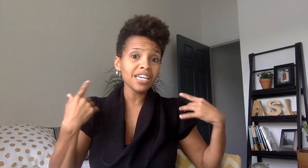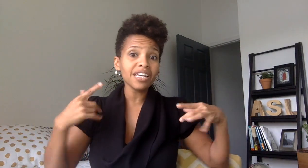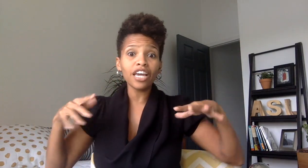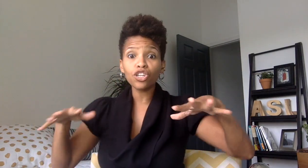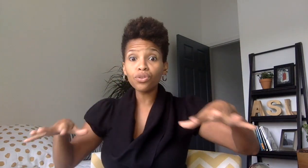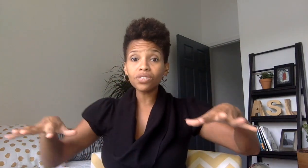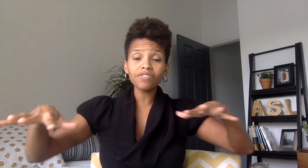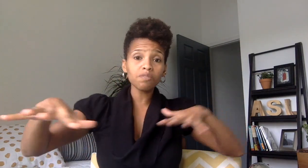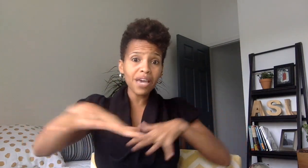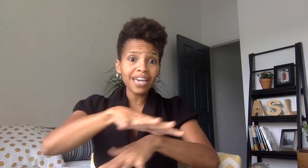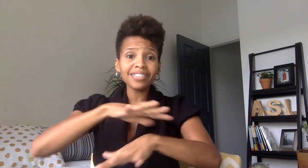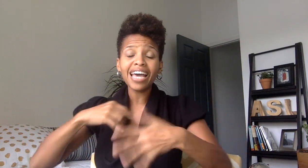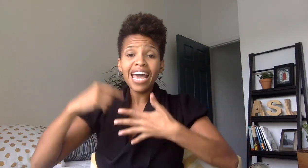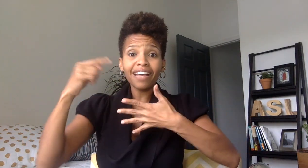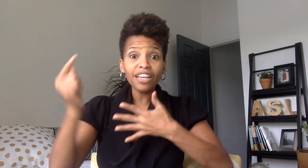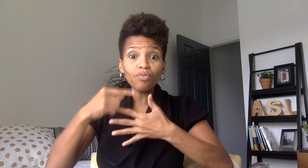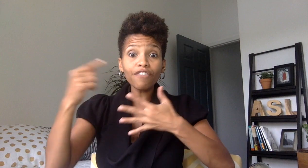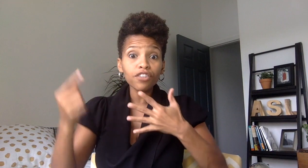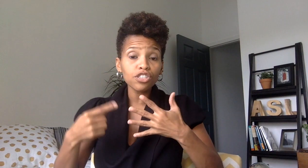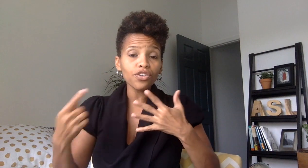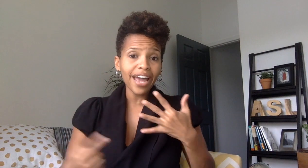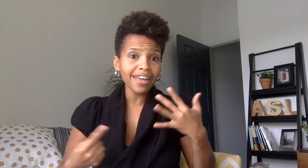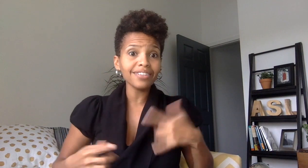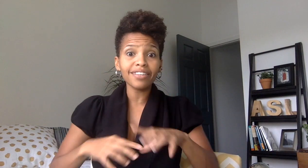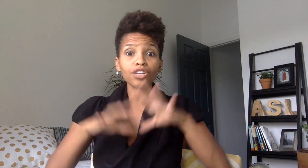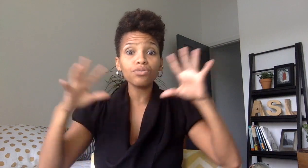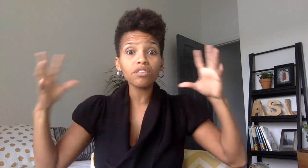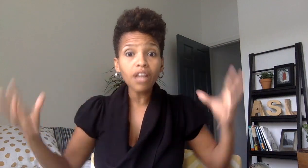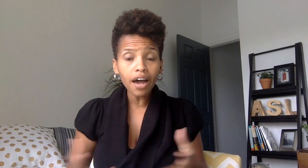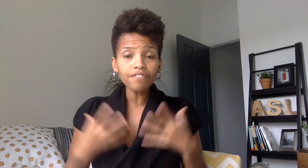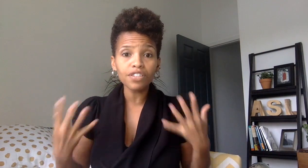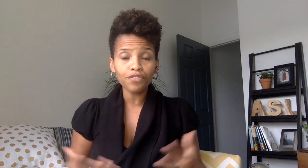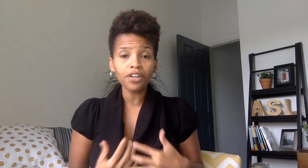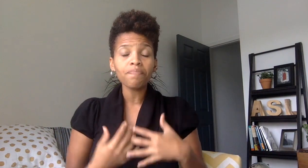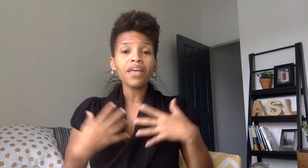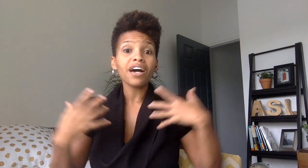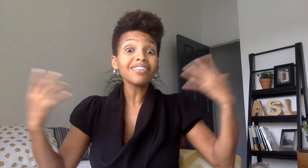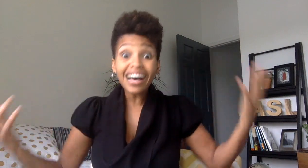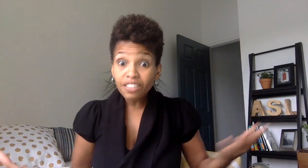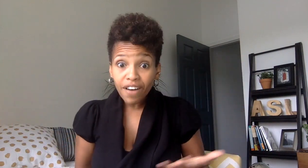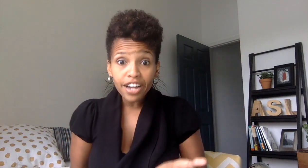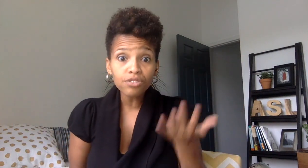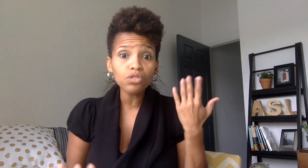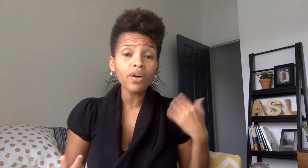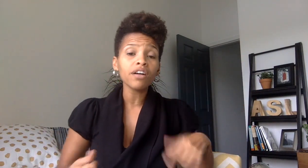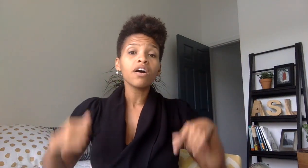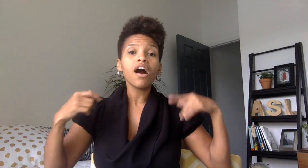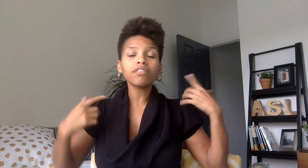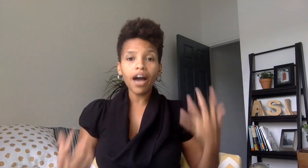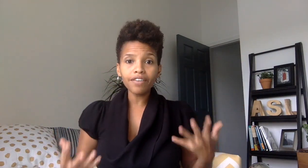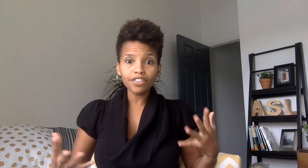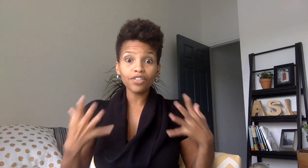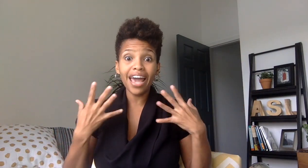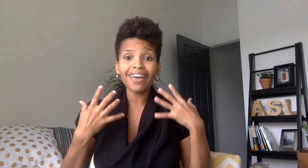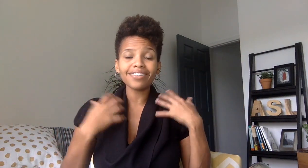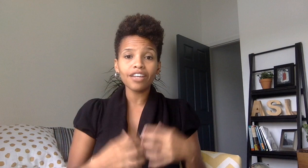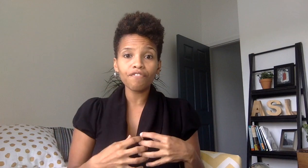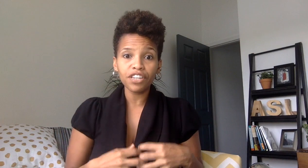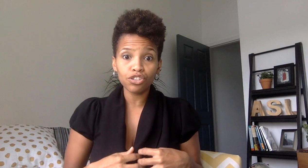and use of space and they reference their hand and they use a lot of different classifiers as well a lot of different asl features